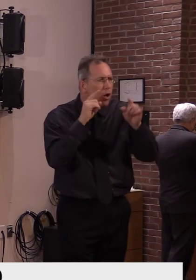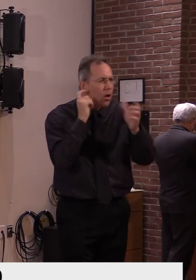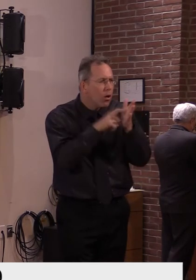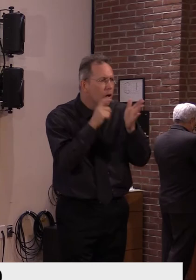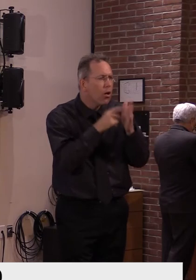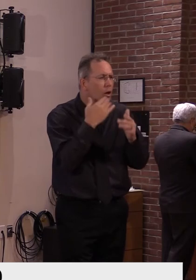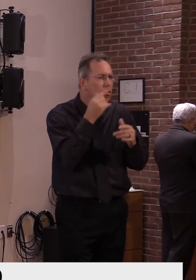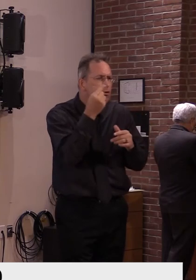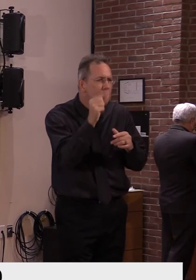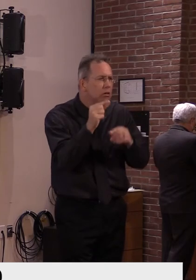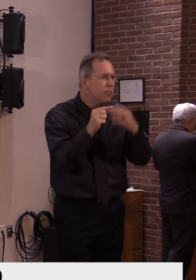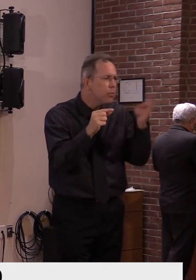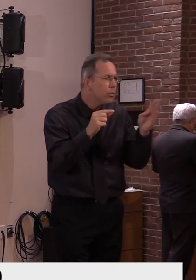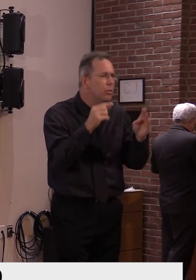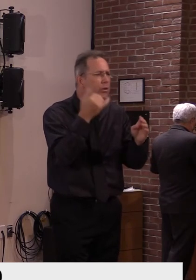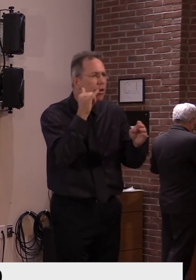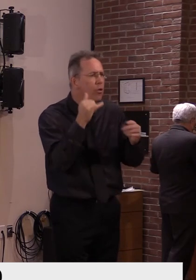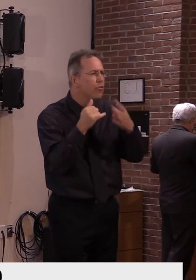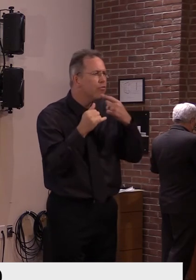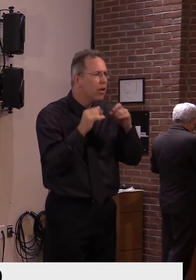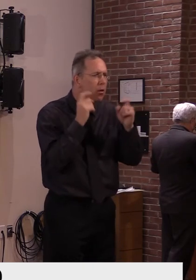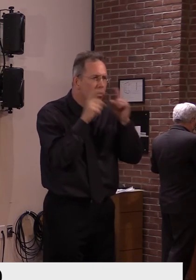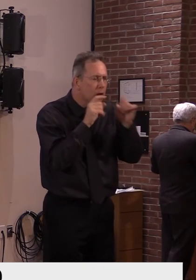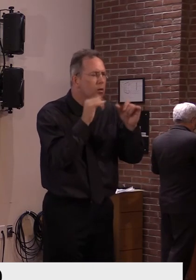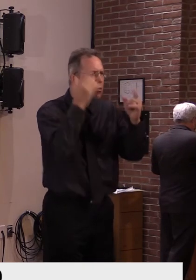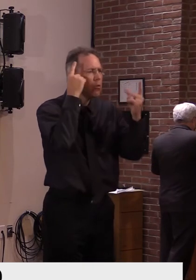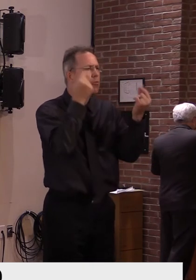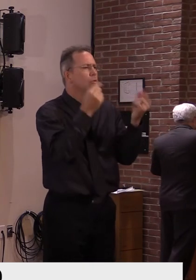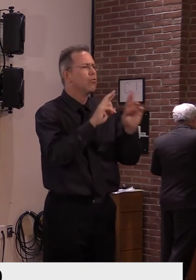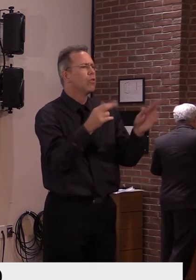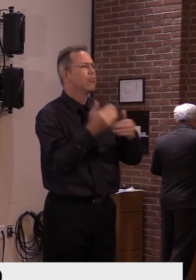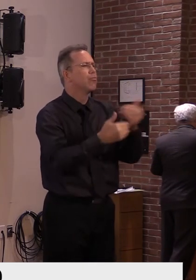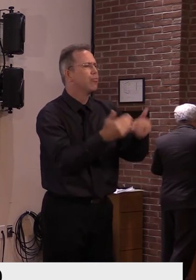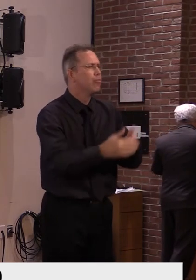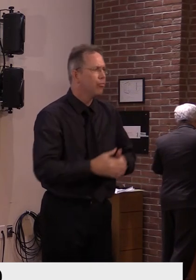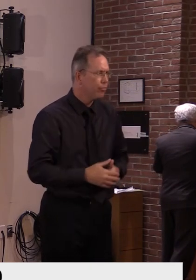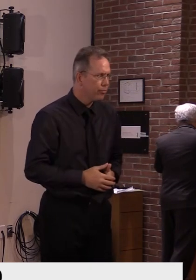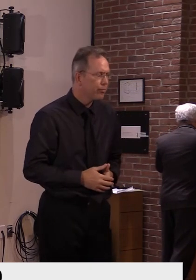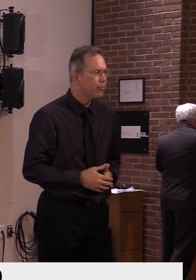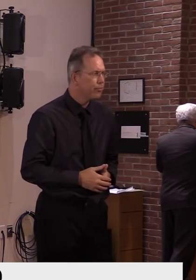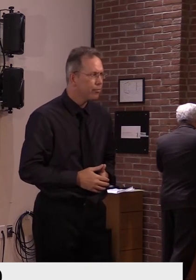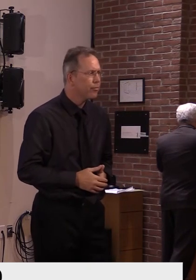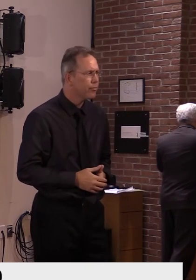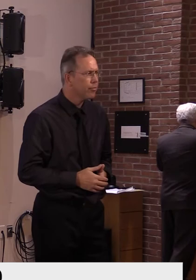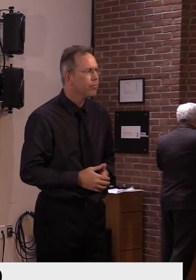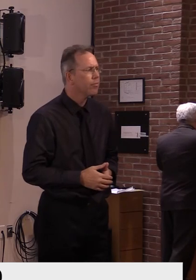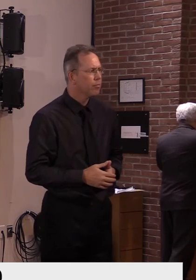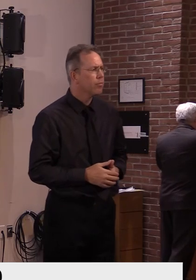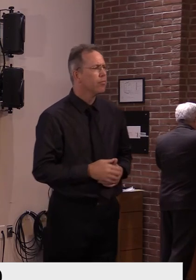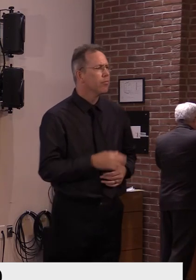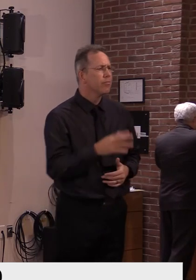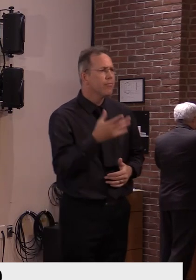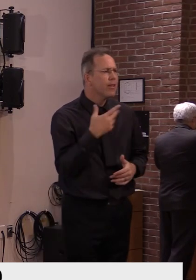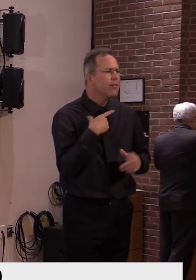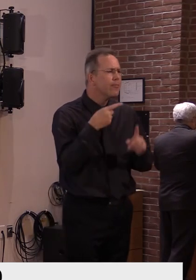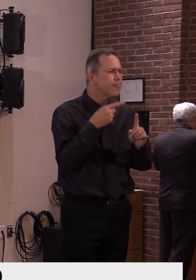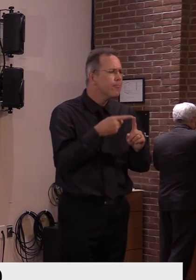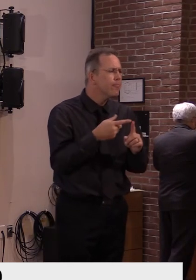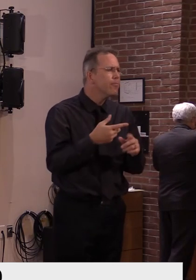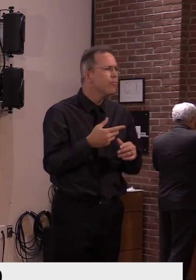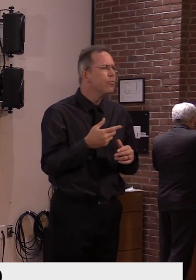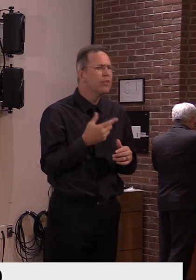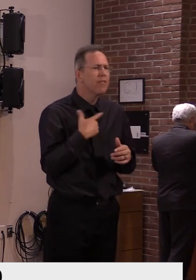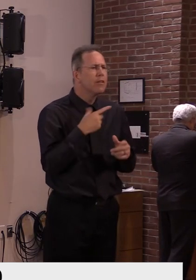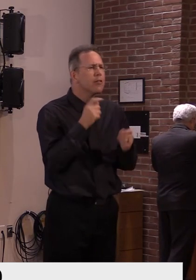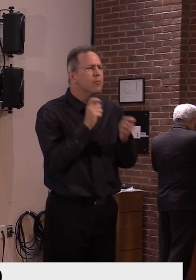Yeah. there any, are there any specific, uh, steps that could be under consideration or, you other tools you may have to, um,